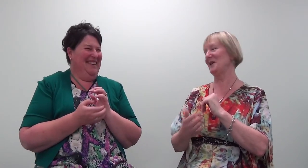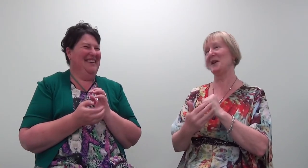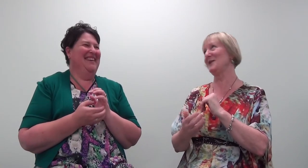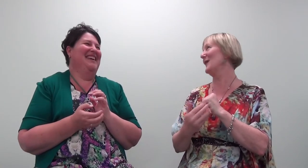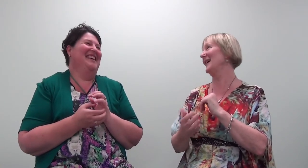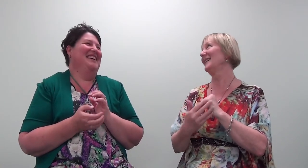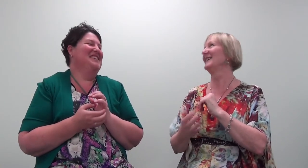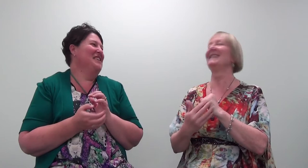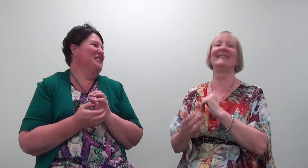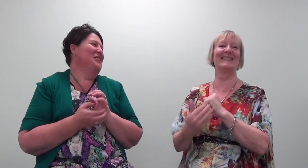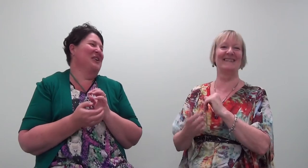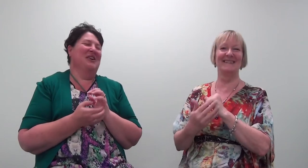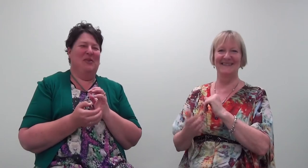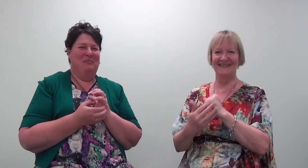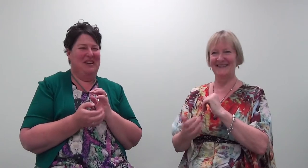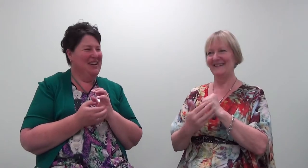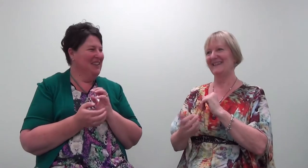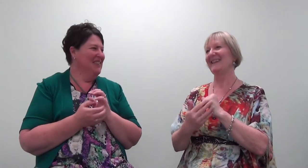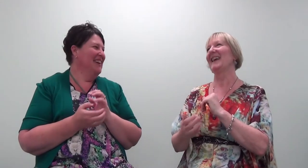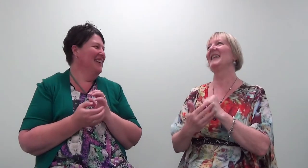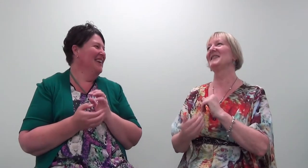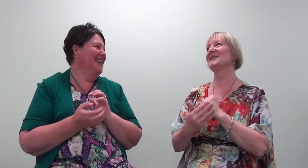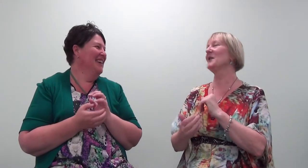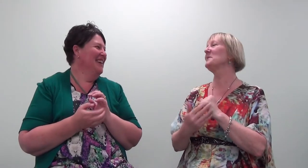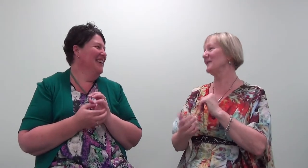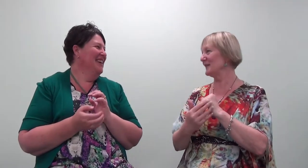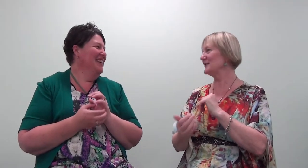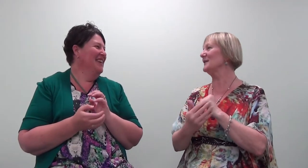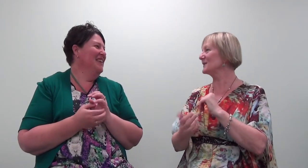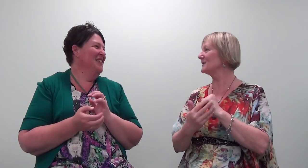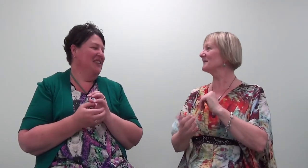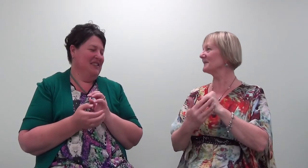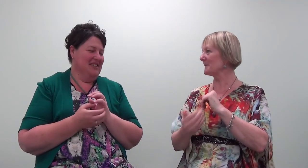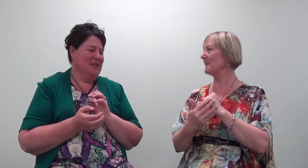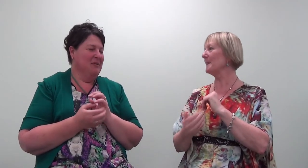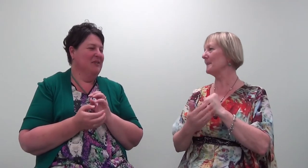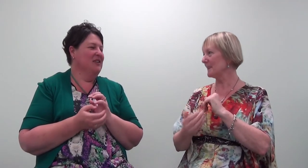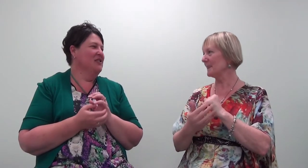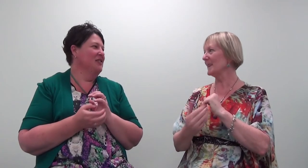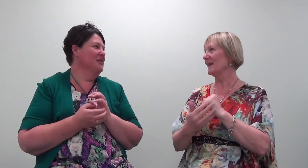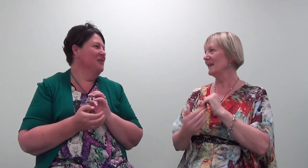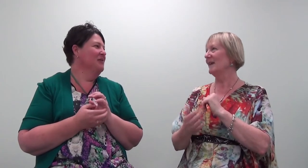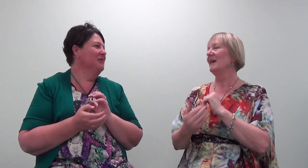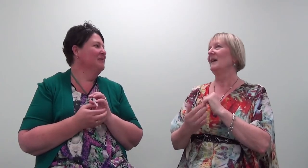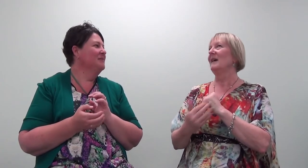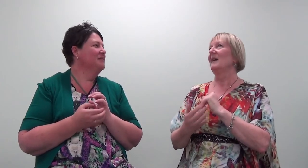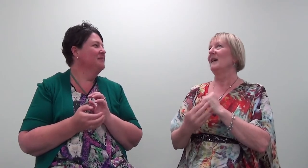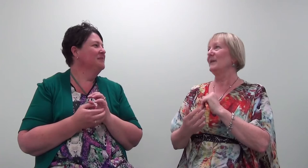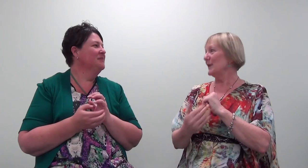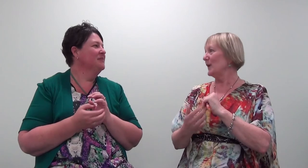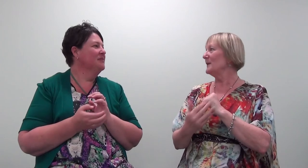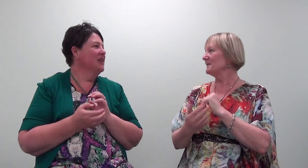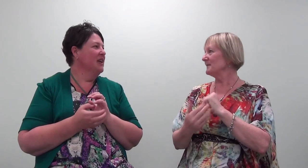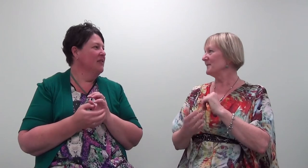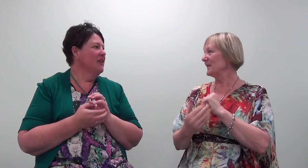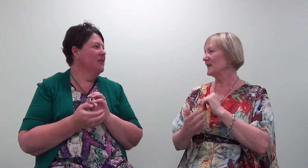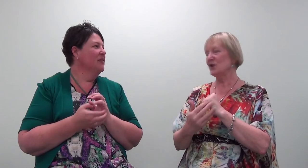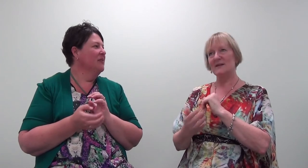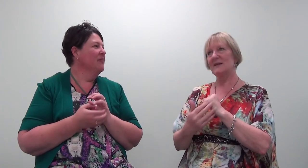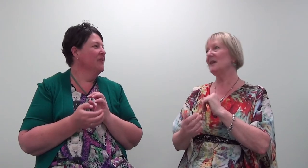in any way, and this is going to be very gentle, and this is going to be very gentle. Even though, even though, just sitting